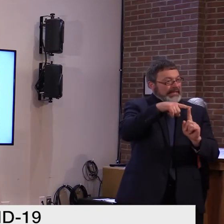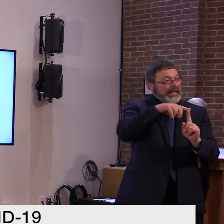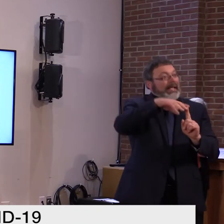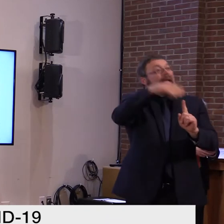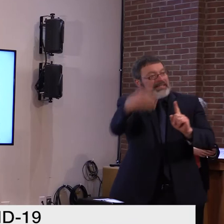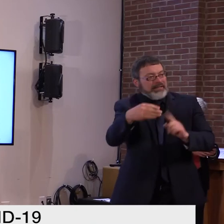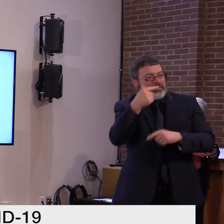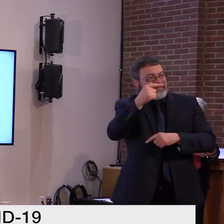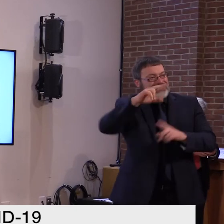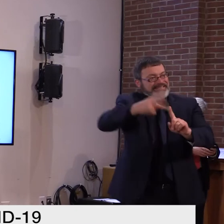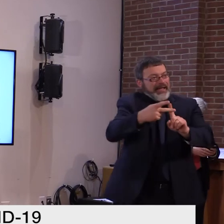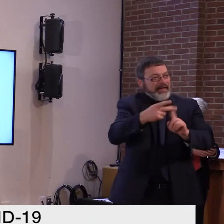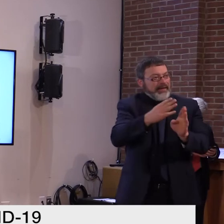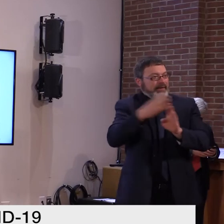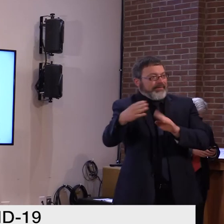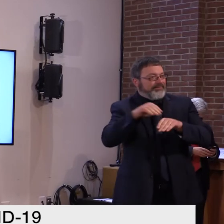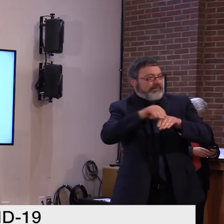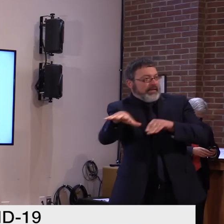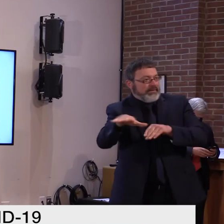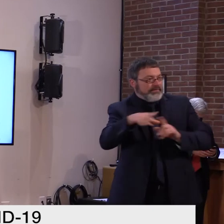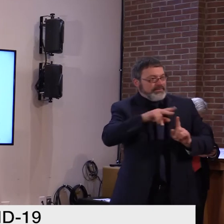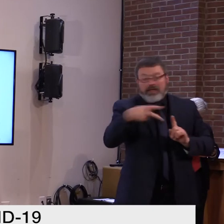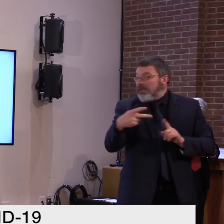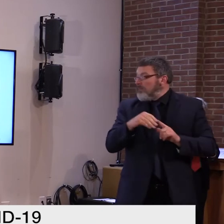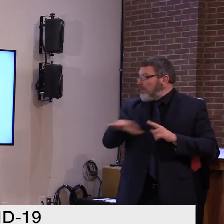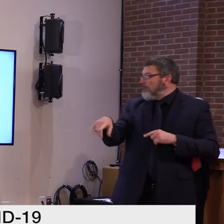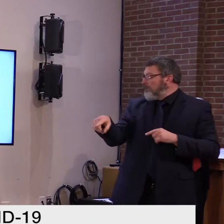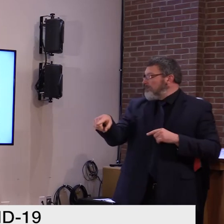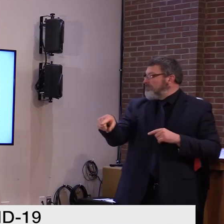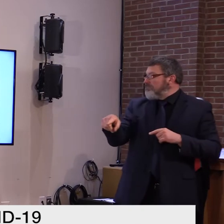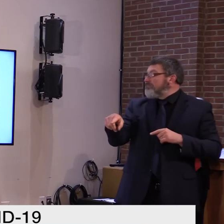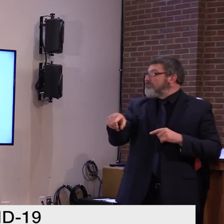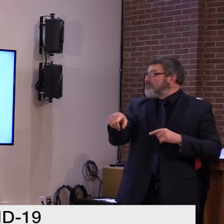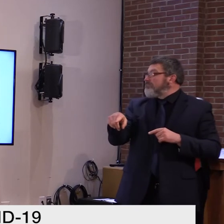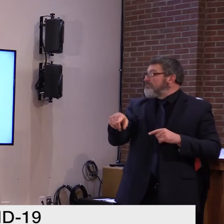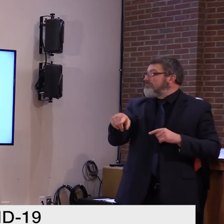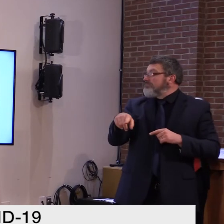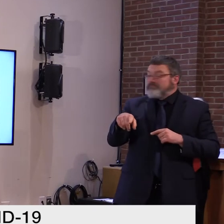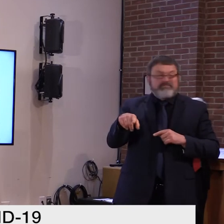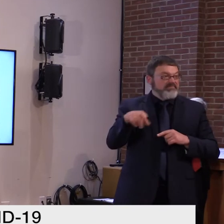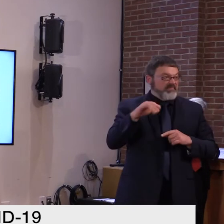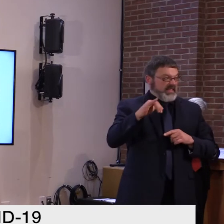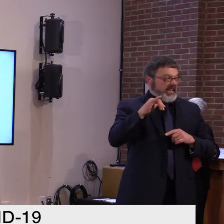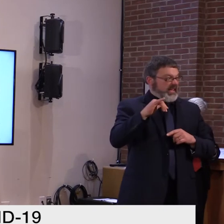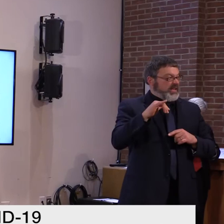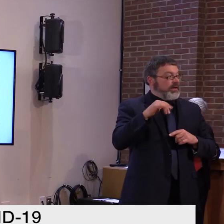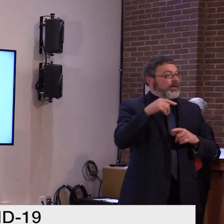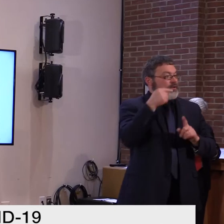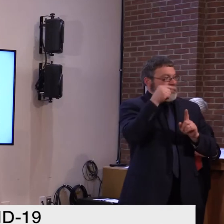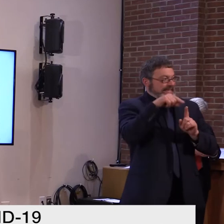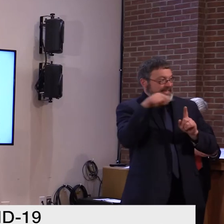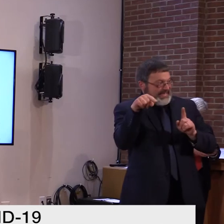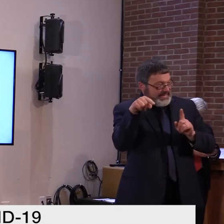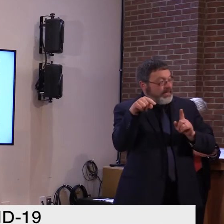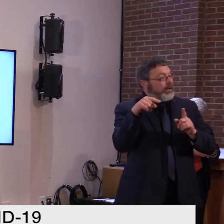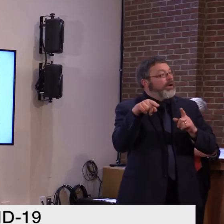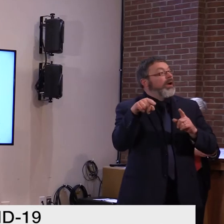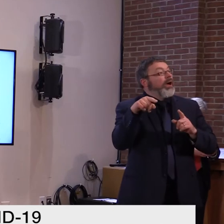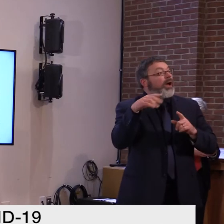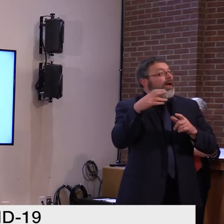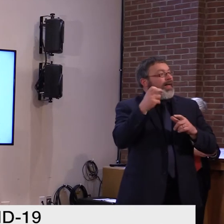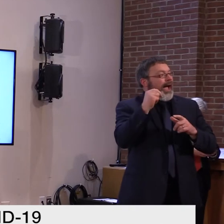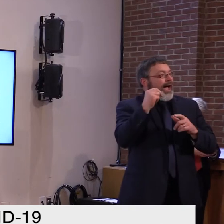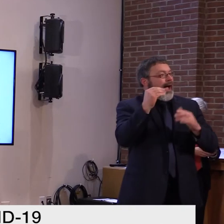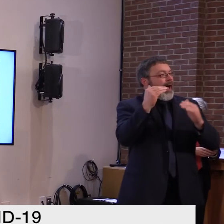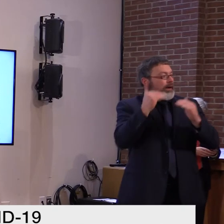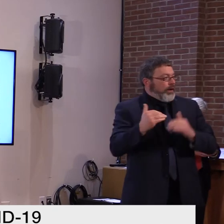focus on that particular outbreak, but to focus on the natural history of an outbreak and what can